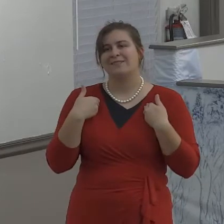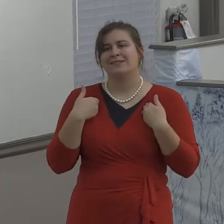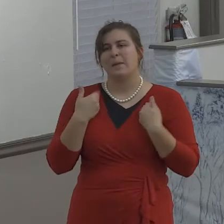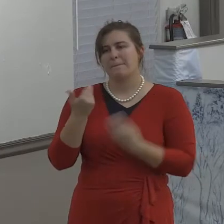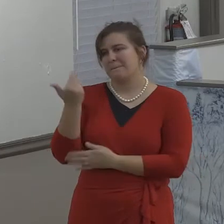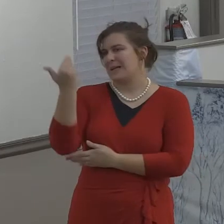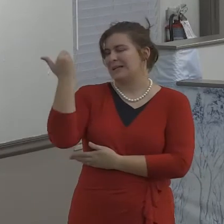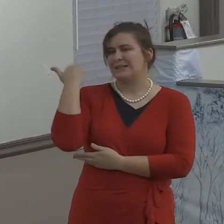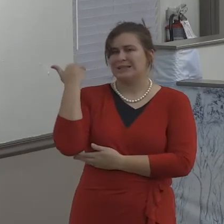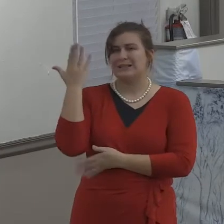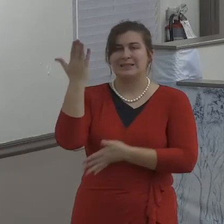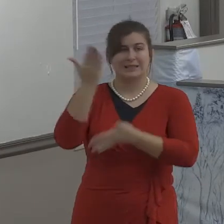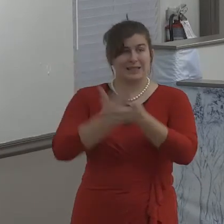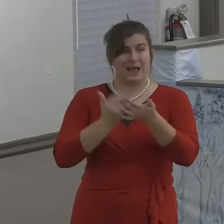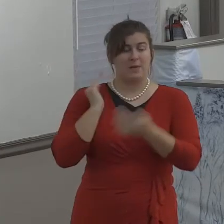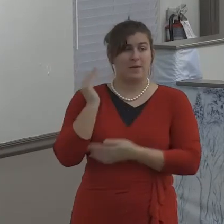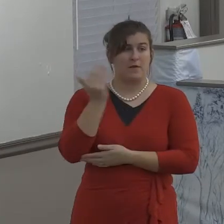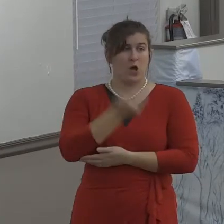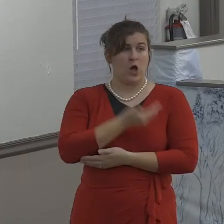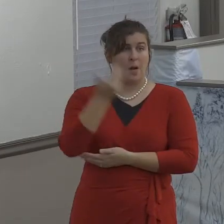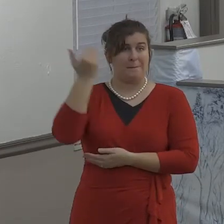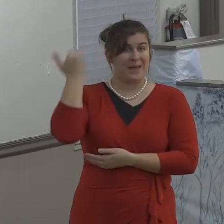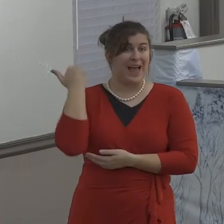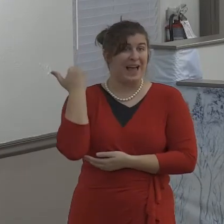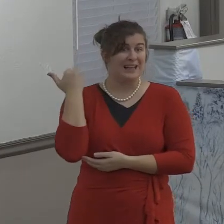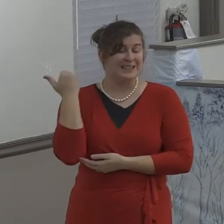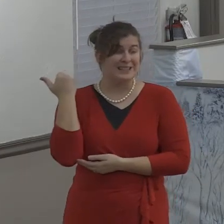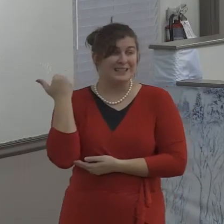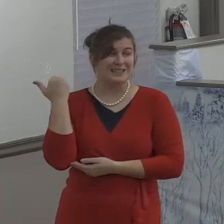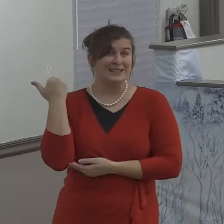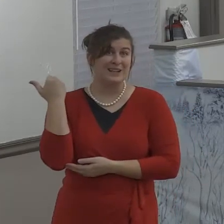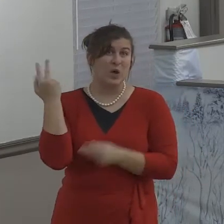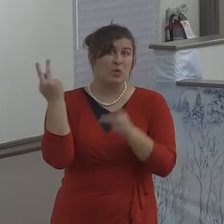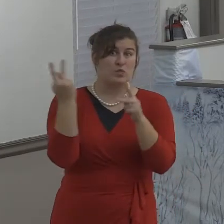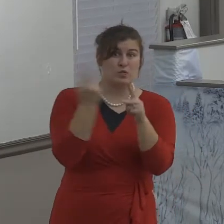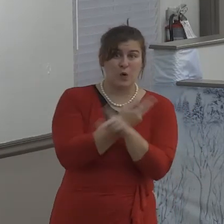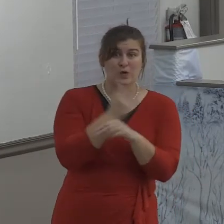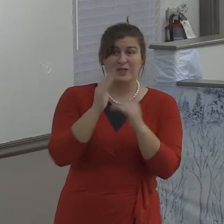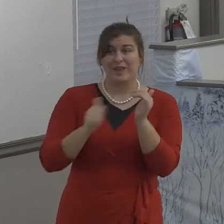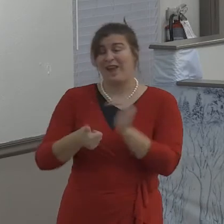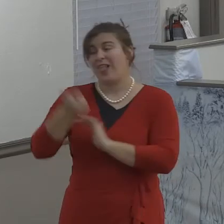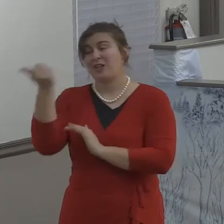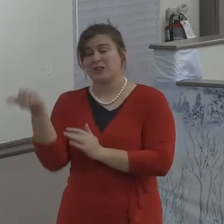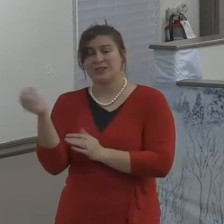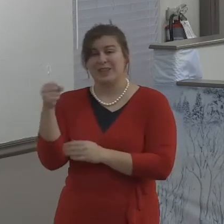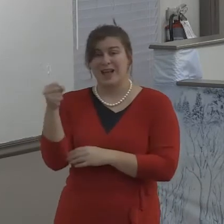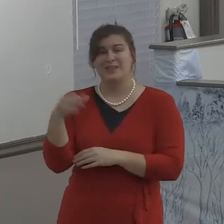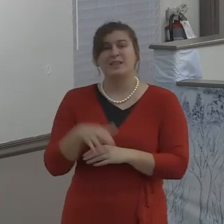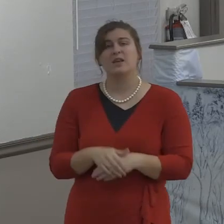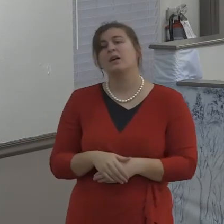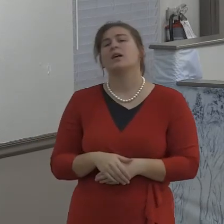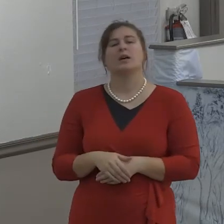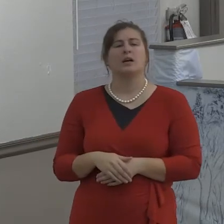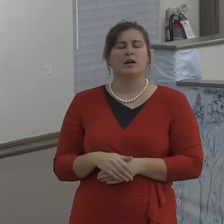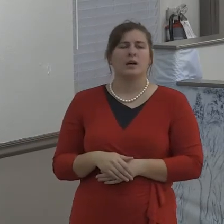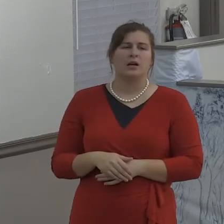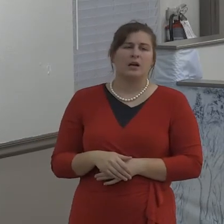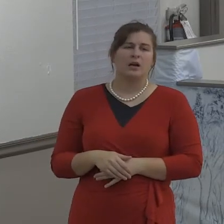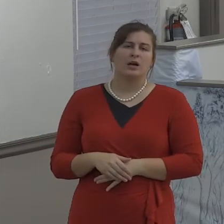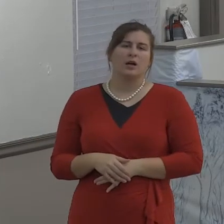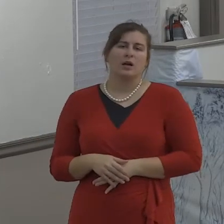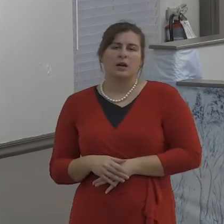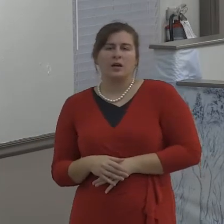We don't have to pick it up. We don't have to carry around. We don't have to live in the past. We choose